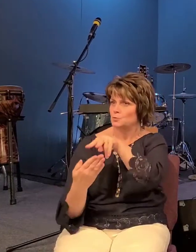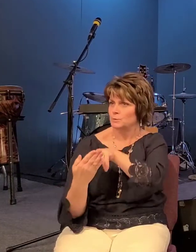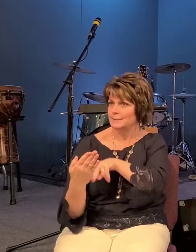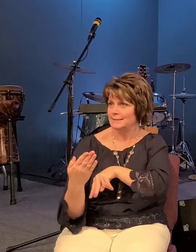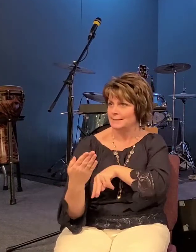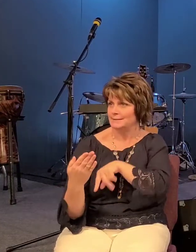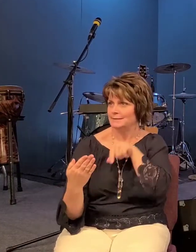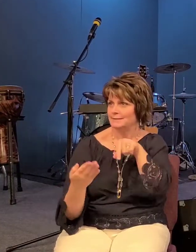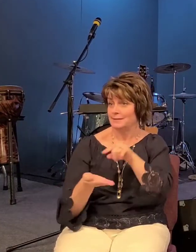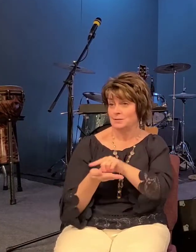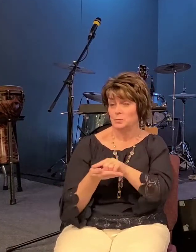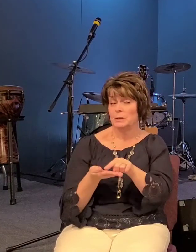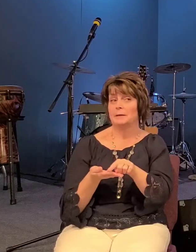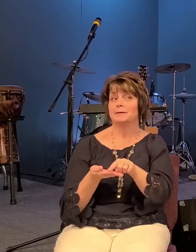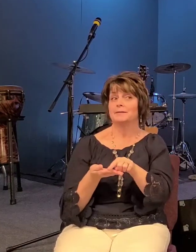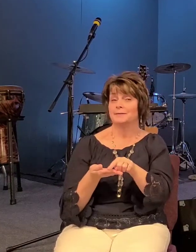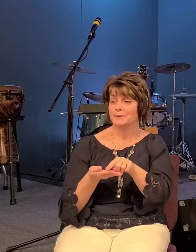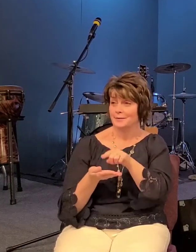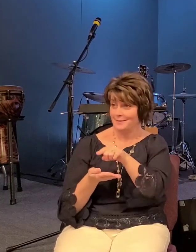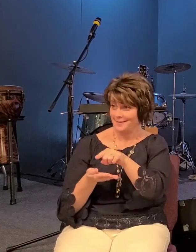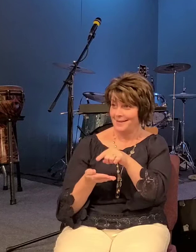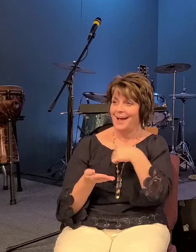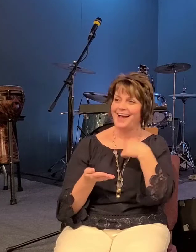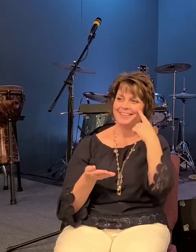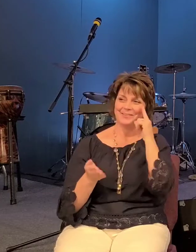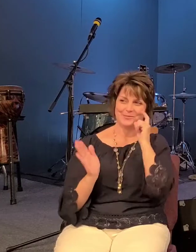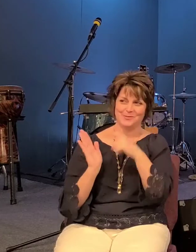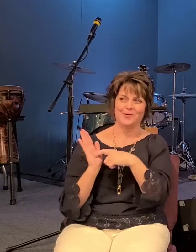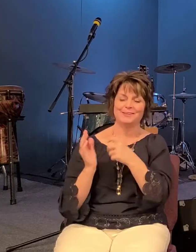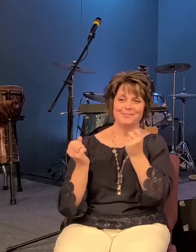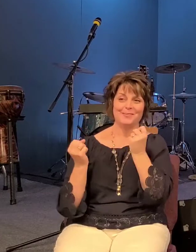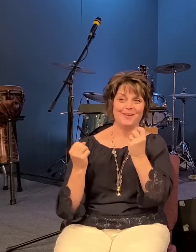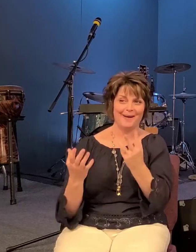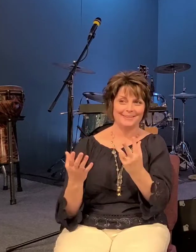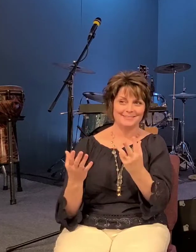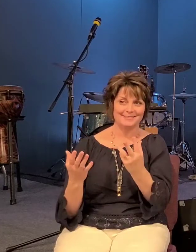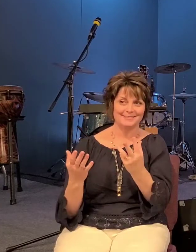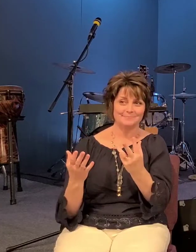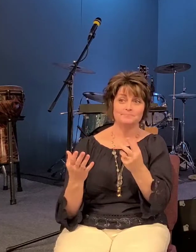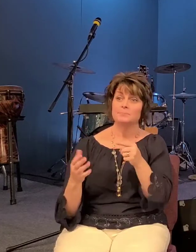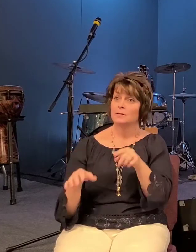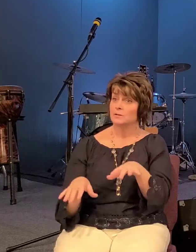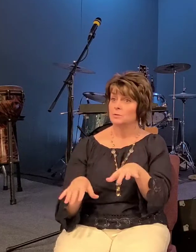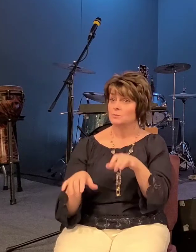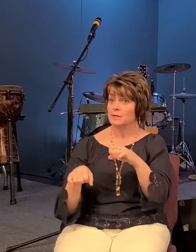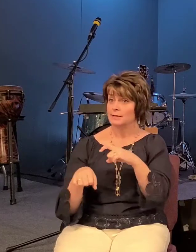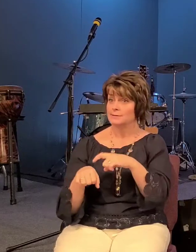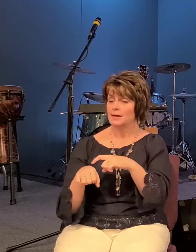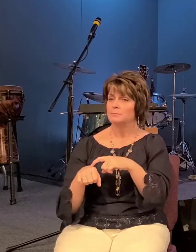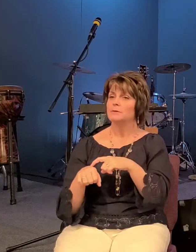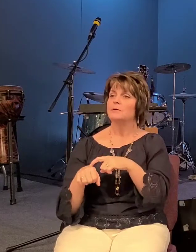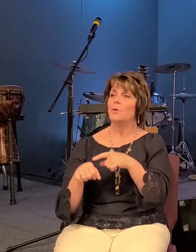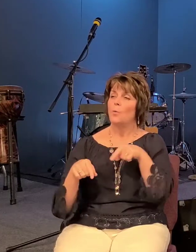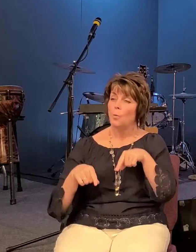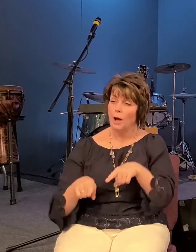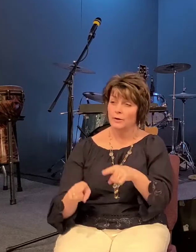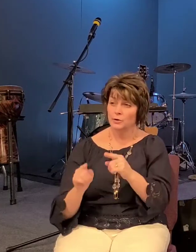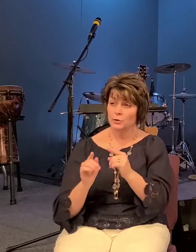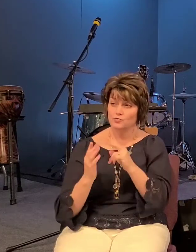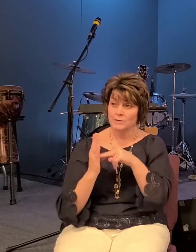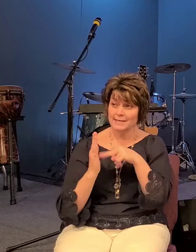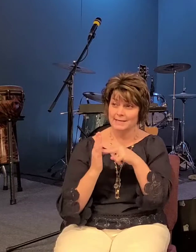you'll find that there's there's a lot there and and as you take time with it ask the lord to speak